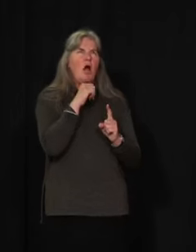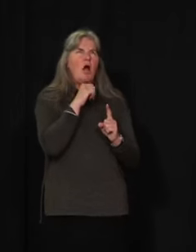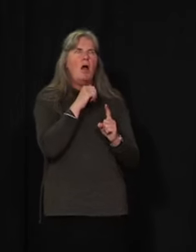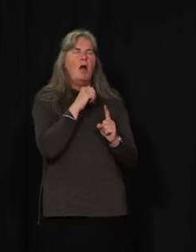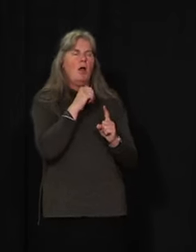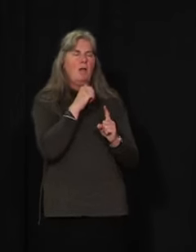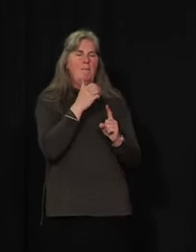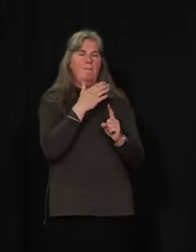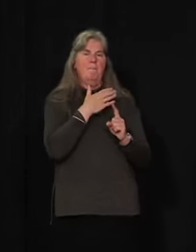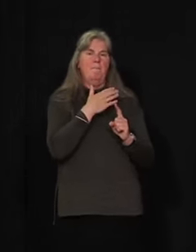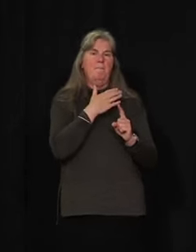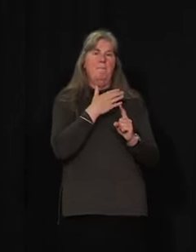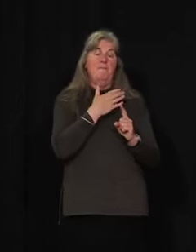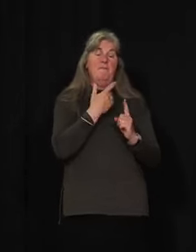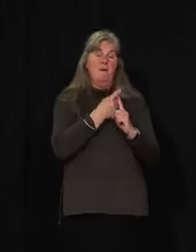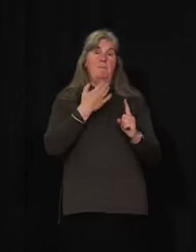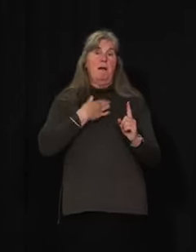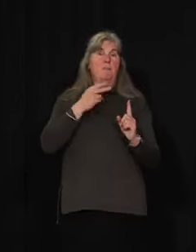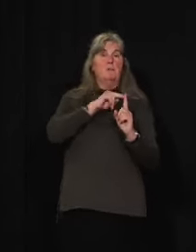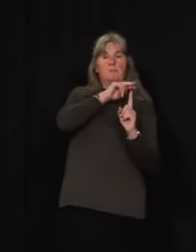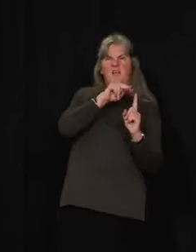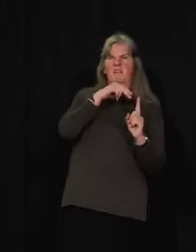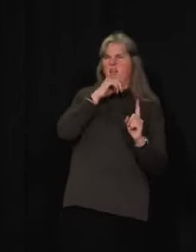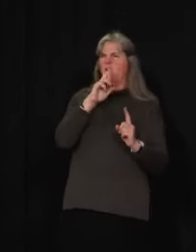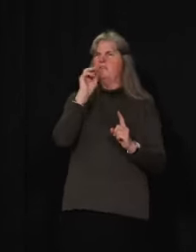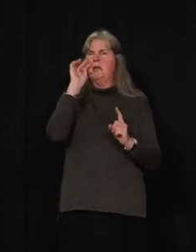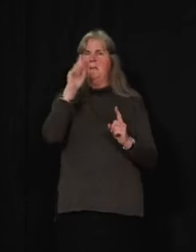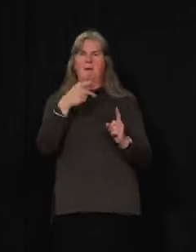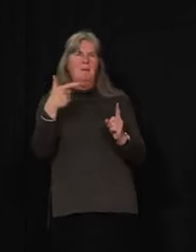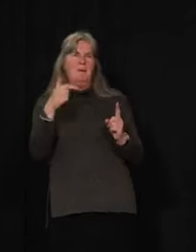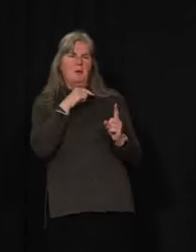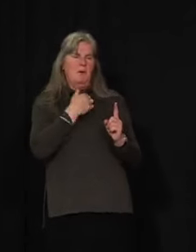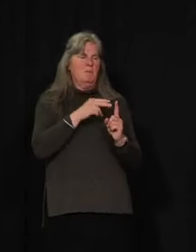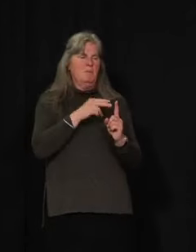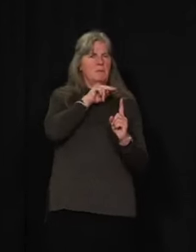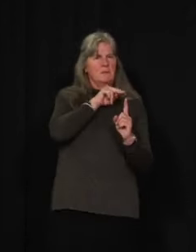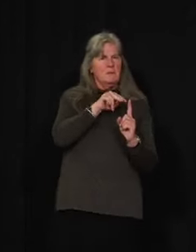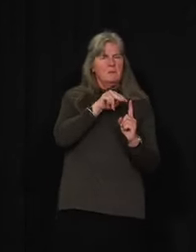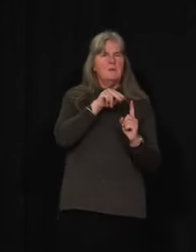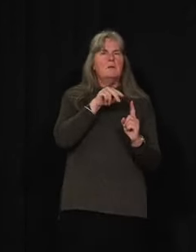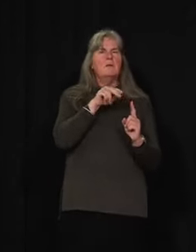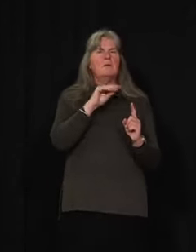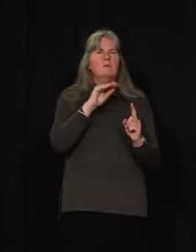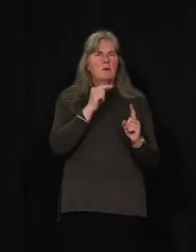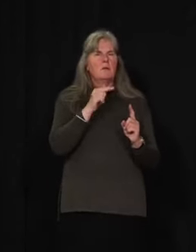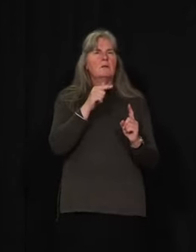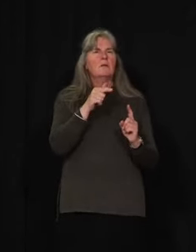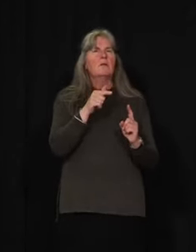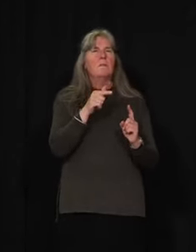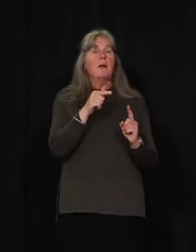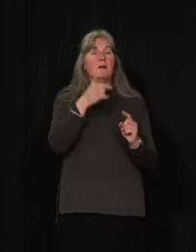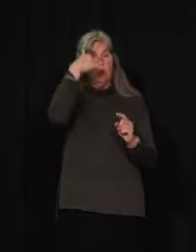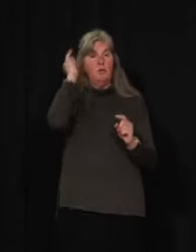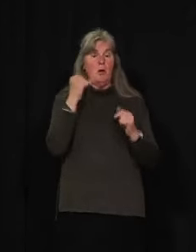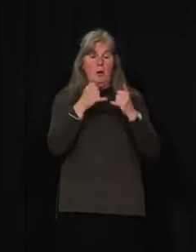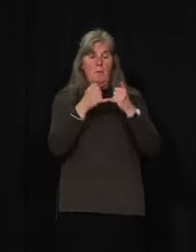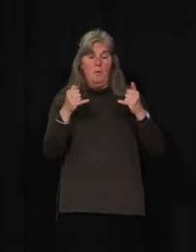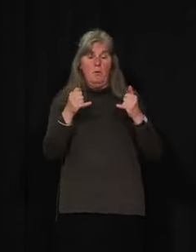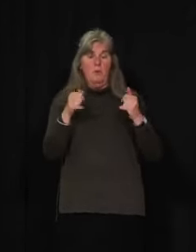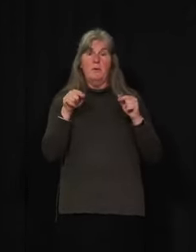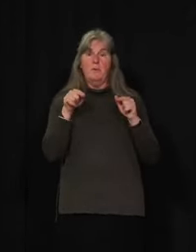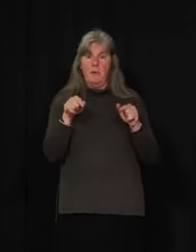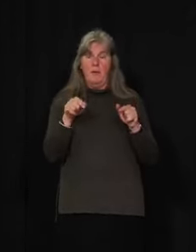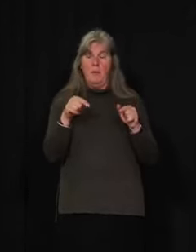One answer, though, is the enforcement, of course, that's presently at place on the borders is